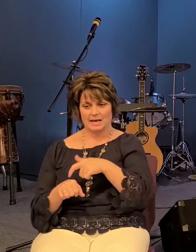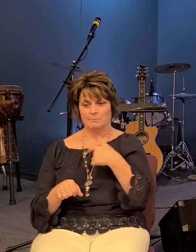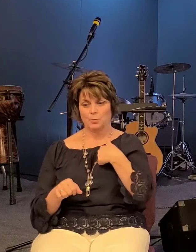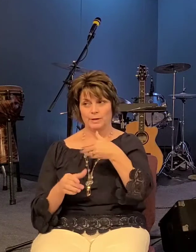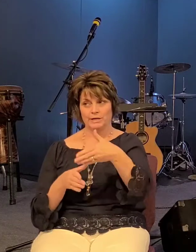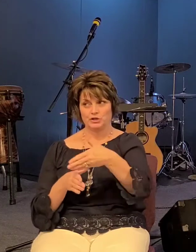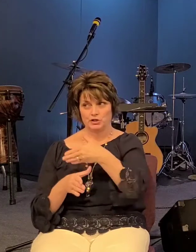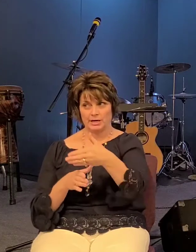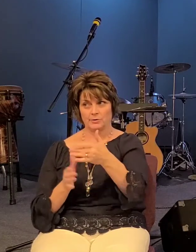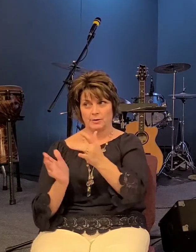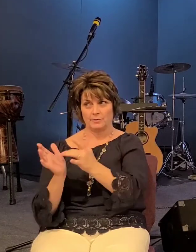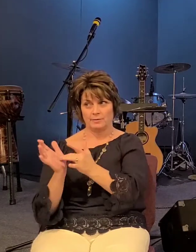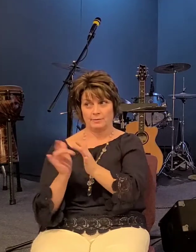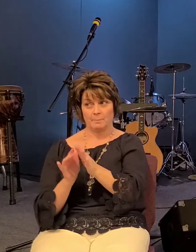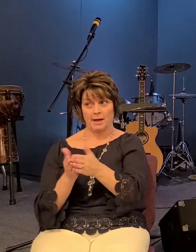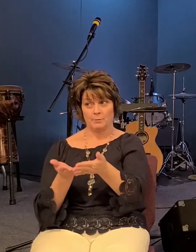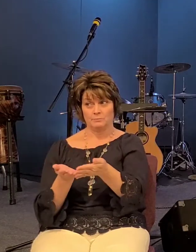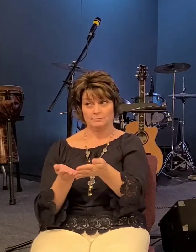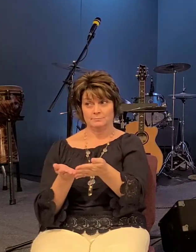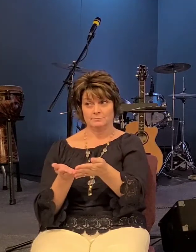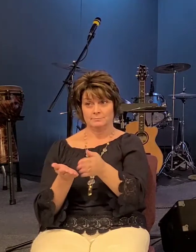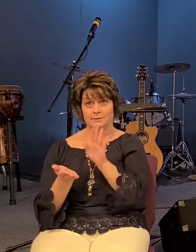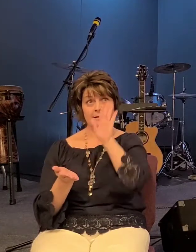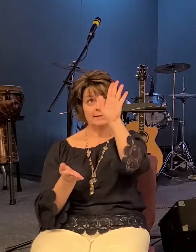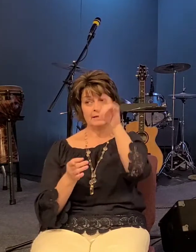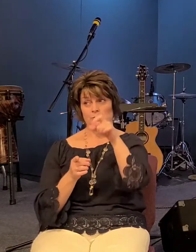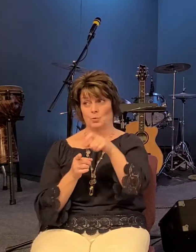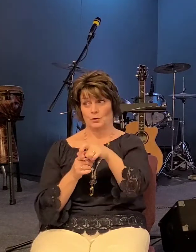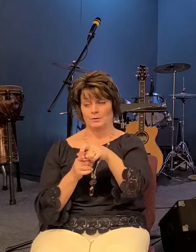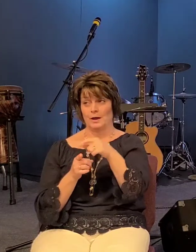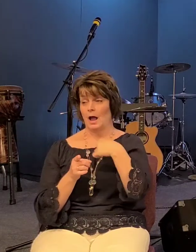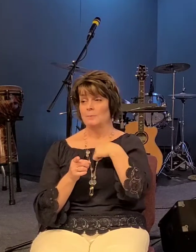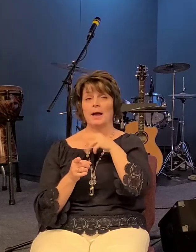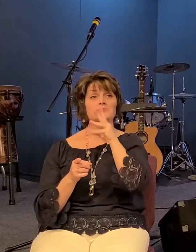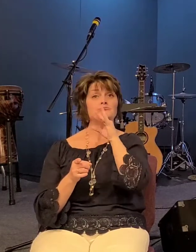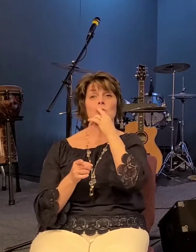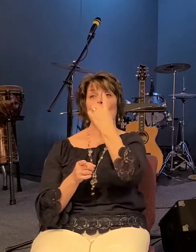i might say one thing and you hear something else